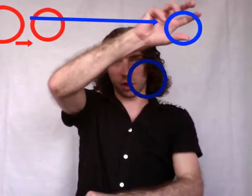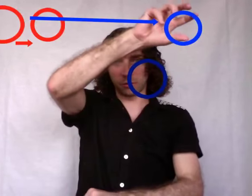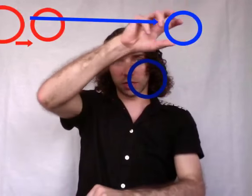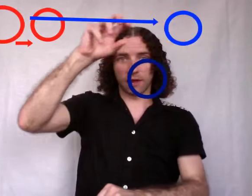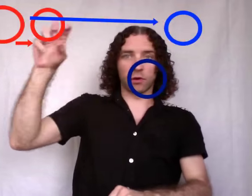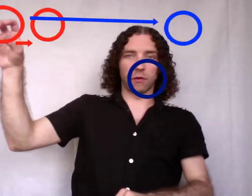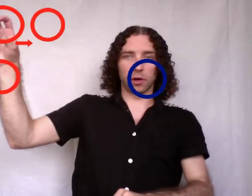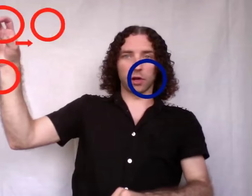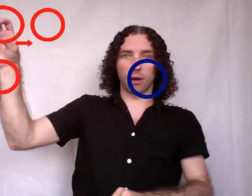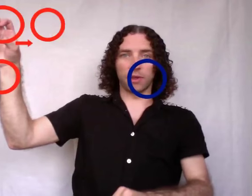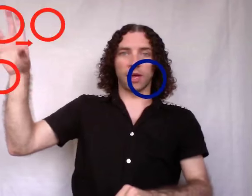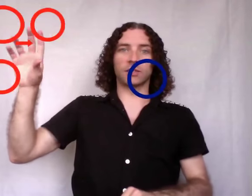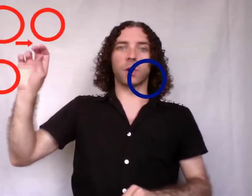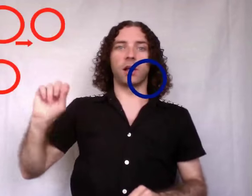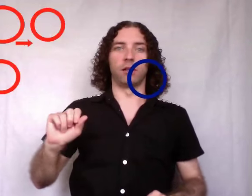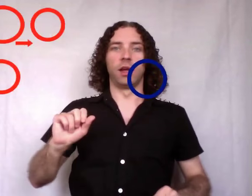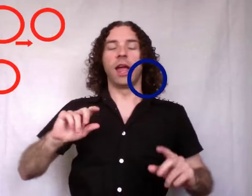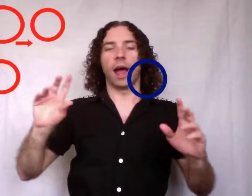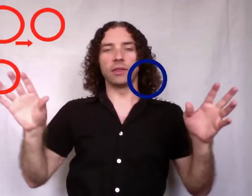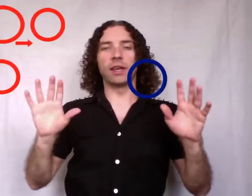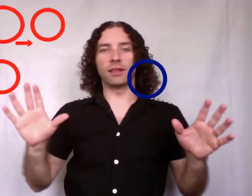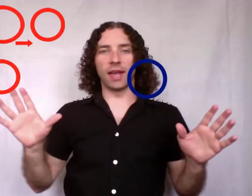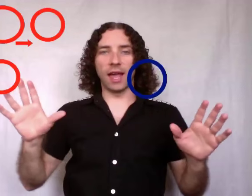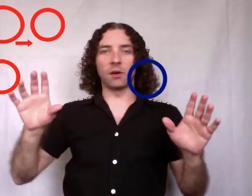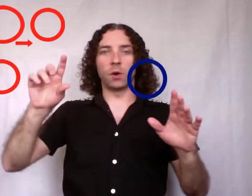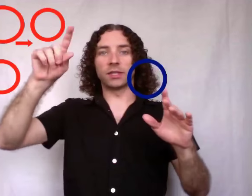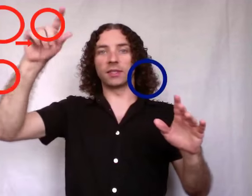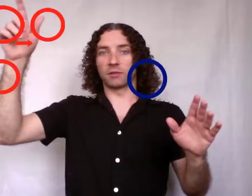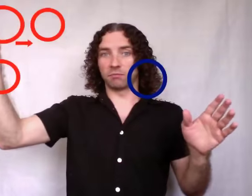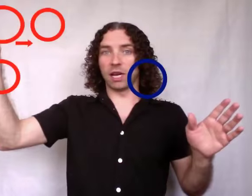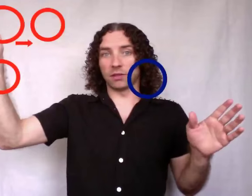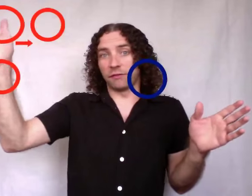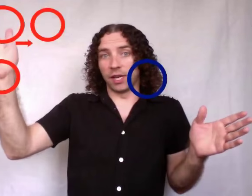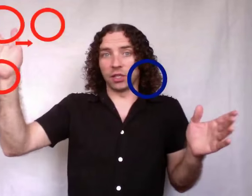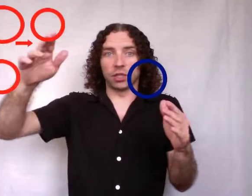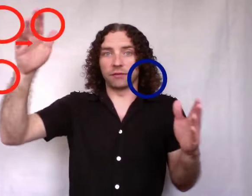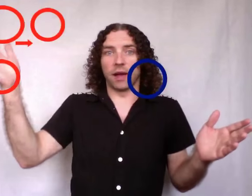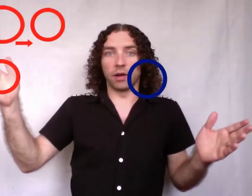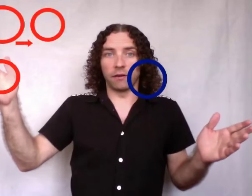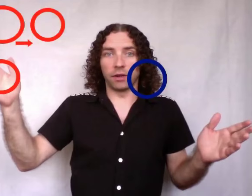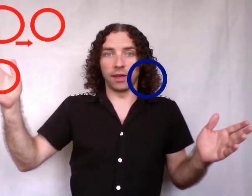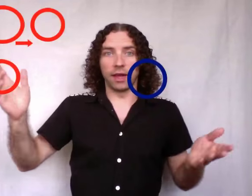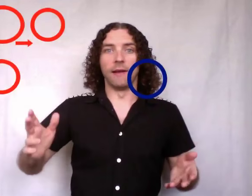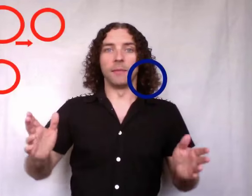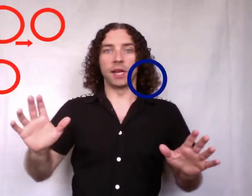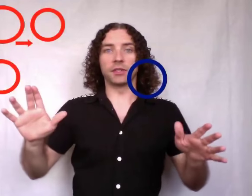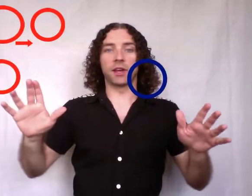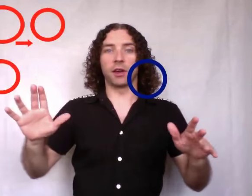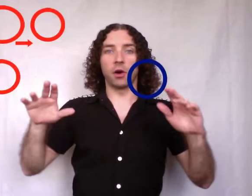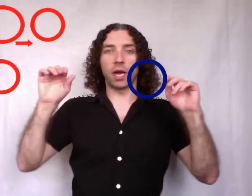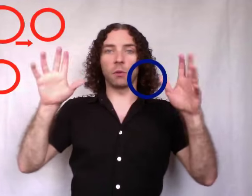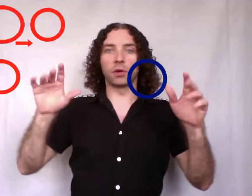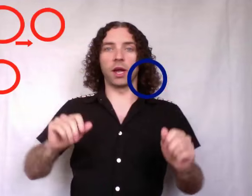object left over, copy that as well. And then at the end, once it's, now it's finished, it's found everything, they'll say, okay, we're done.